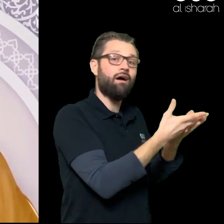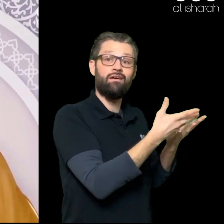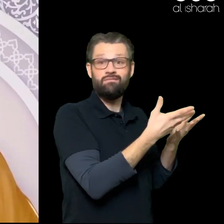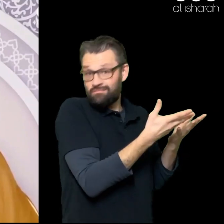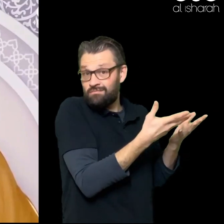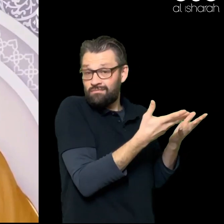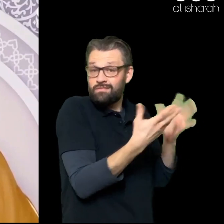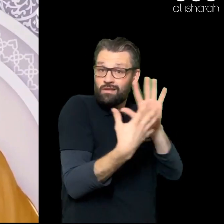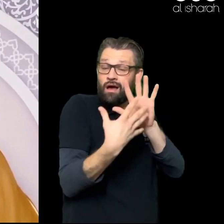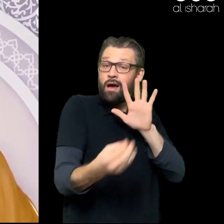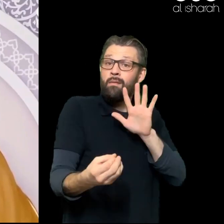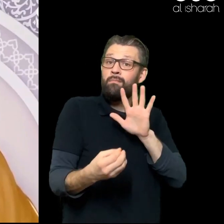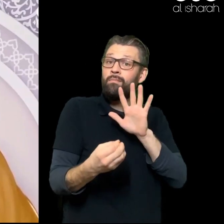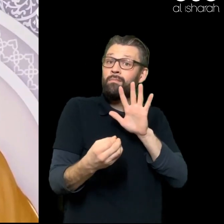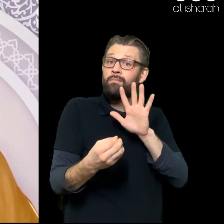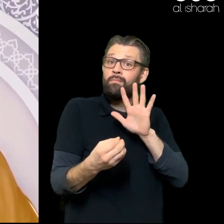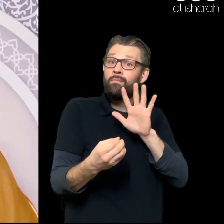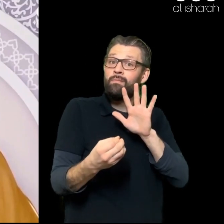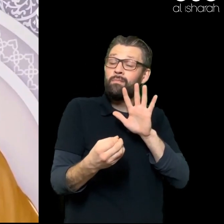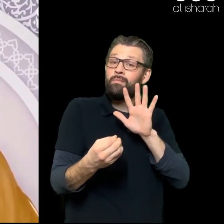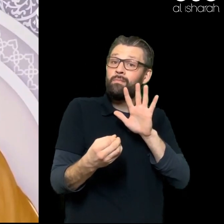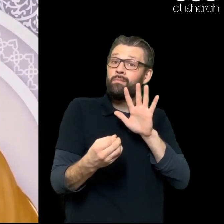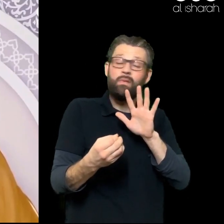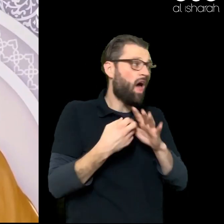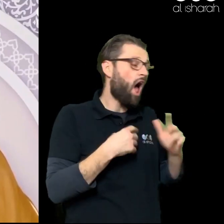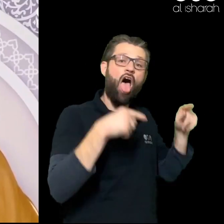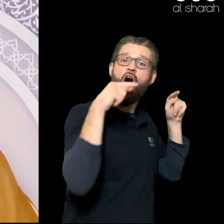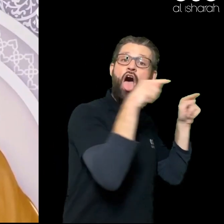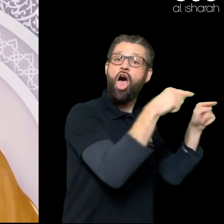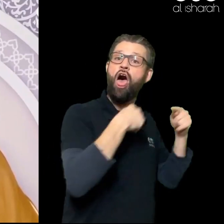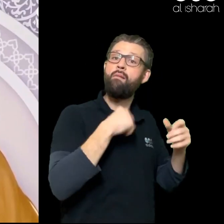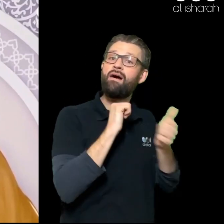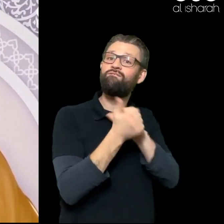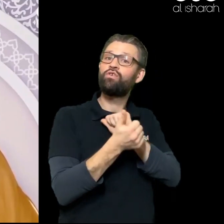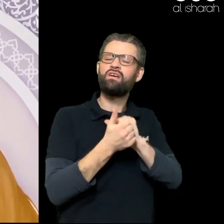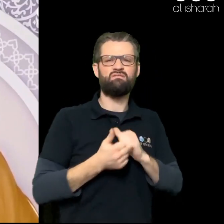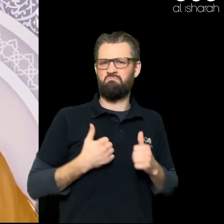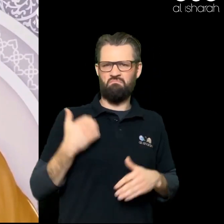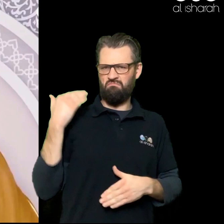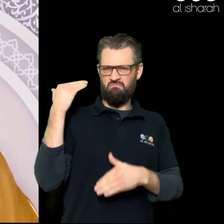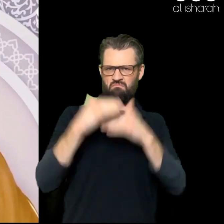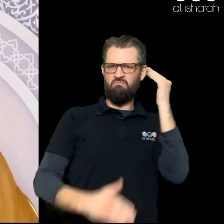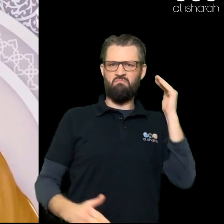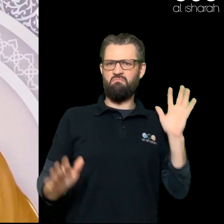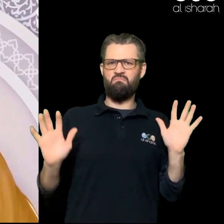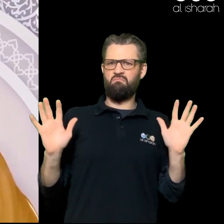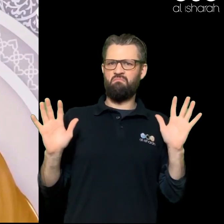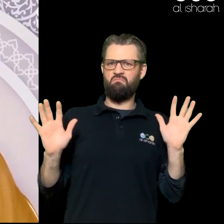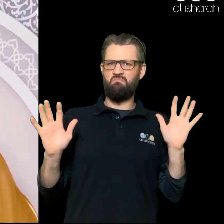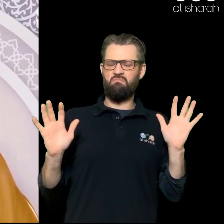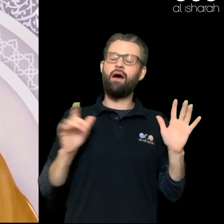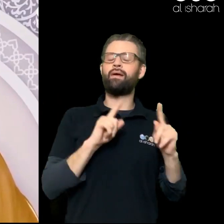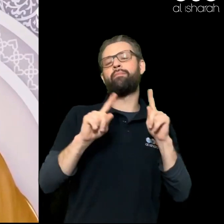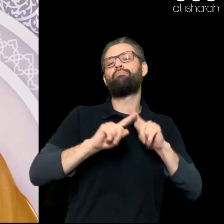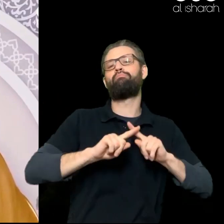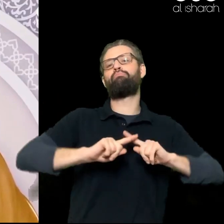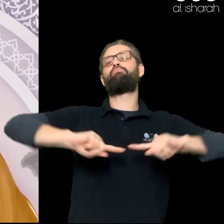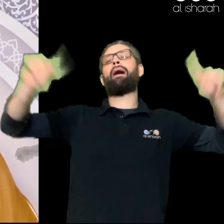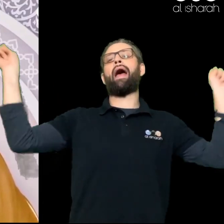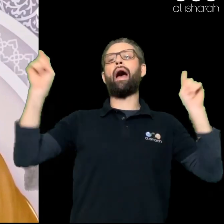Allah To remind others about Allah We should lead our lives in a way That when people look at us They are reminded of Allah Is